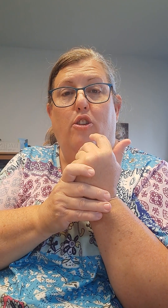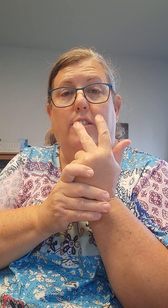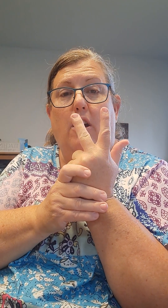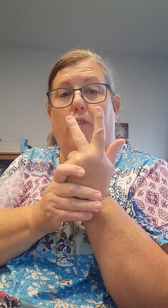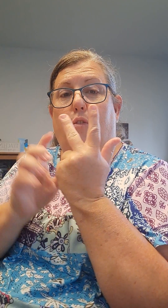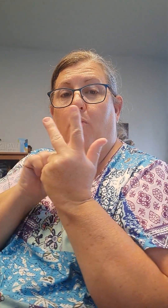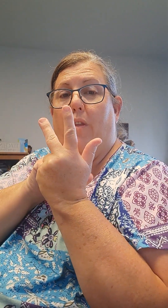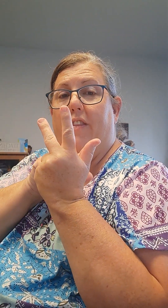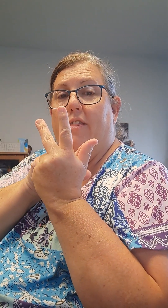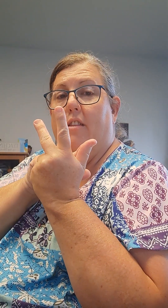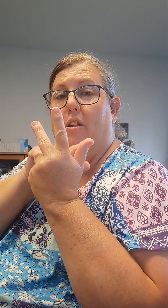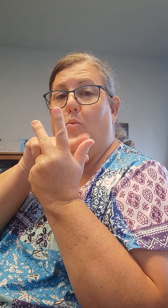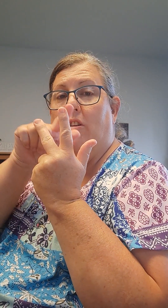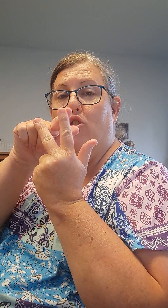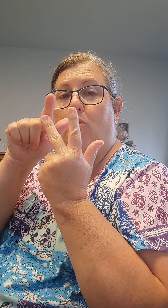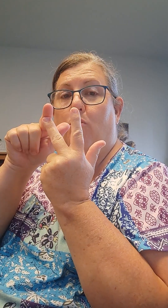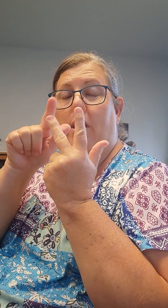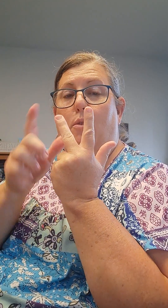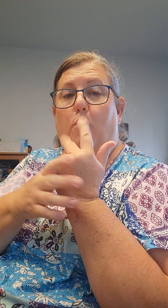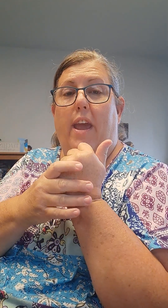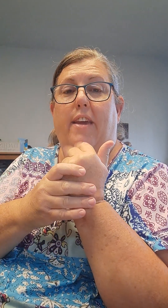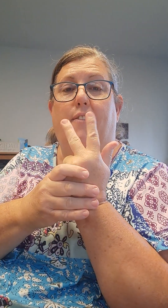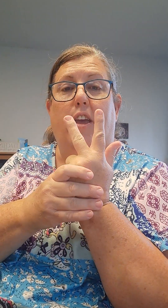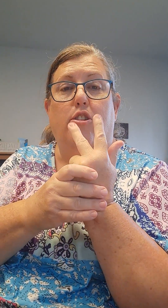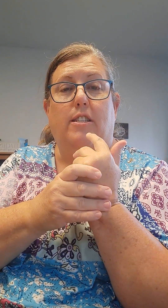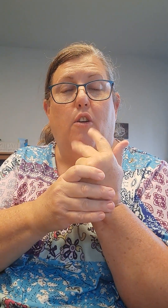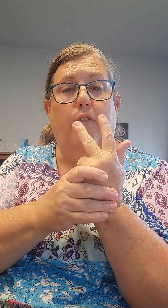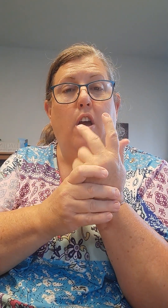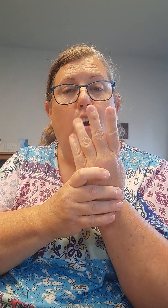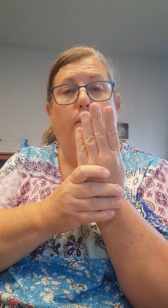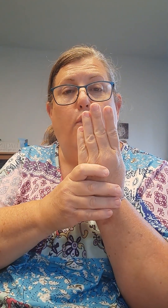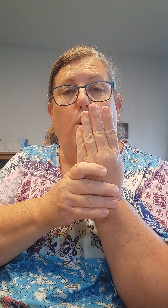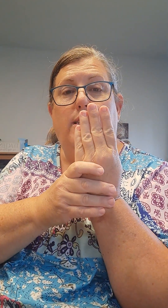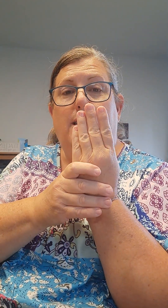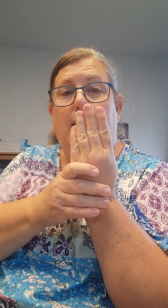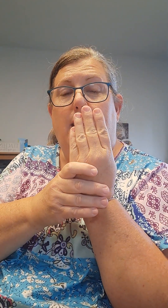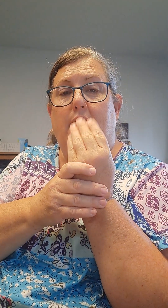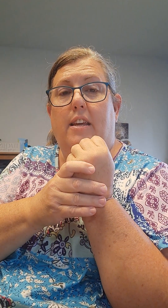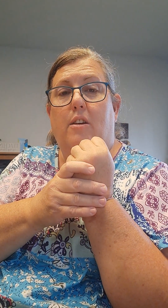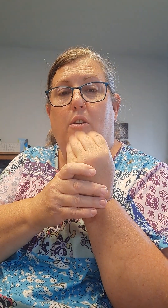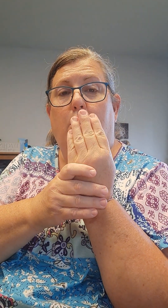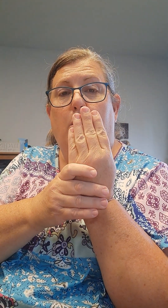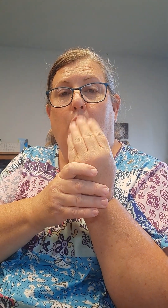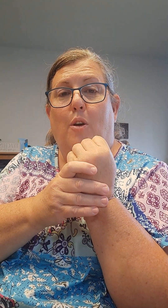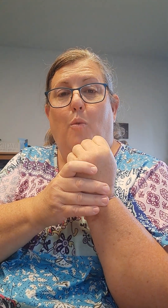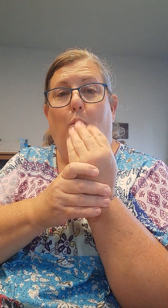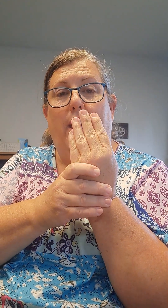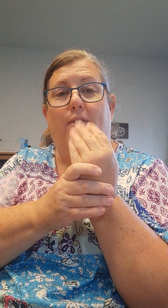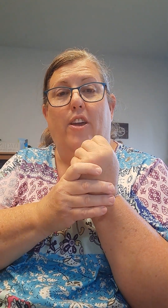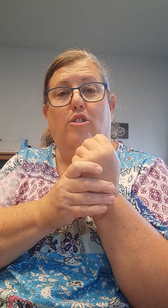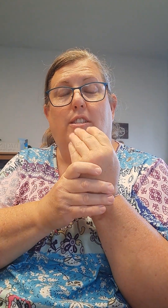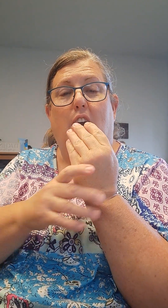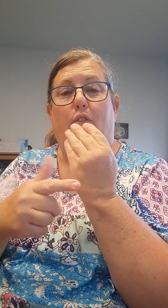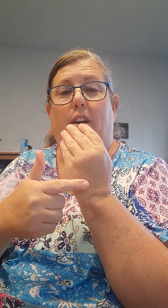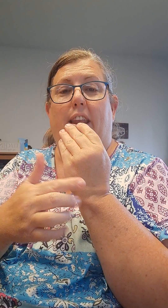yourself with the one, two, three. Wave at yourself. Fourteen. Wave at yourself. And